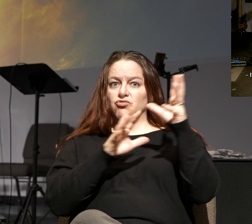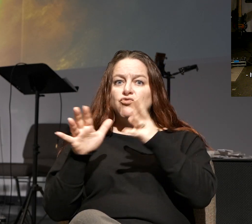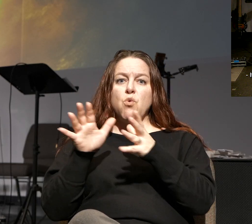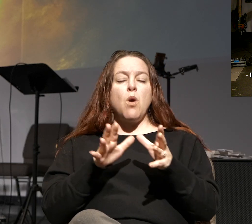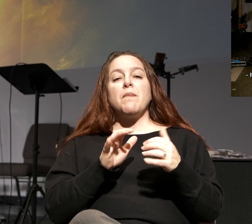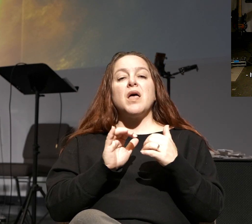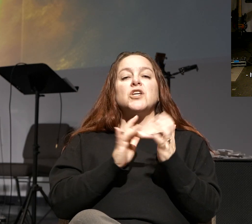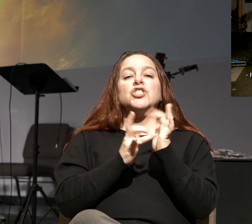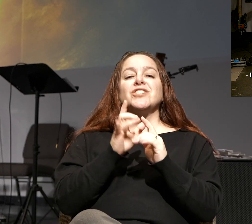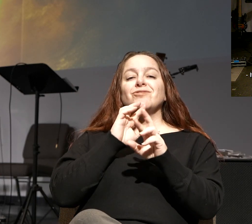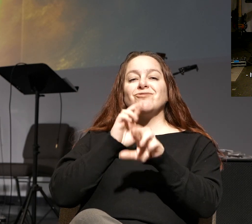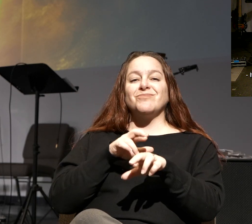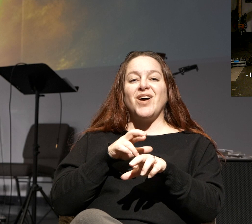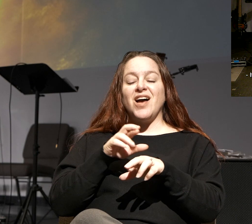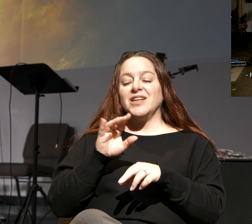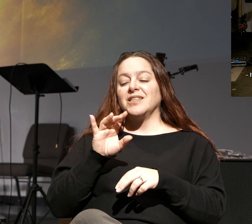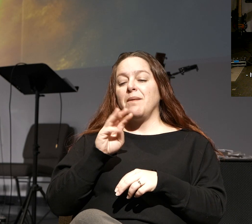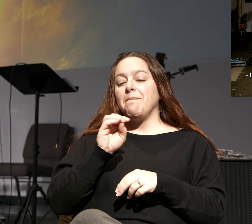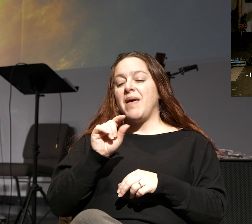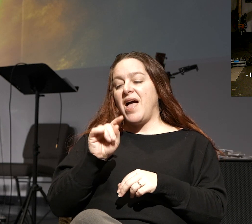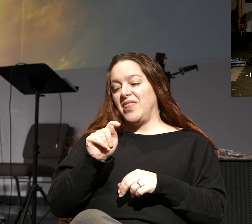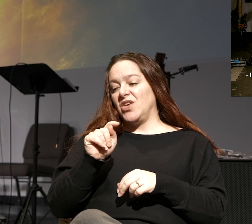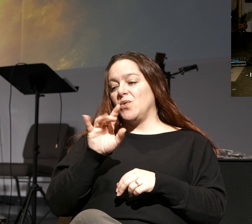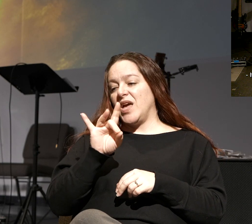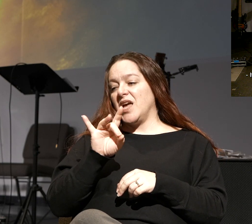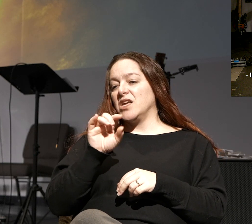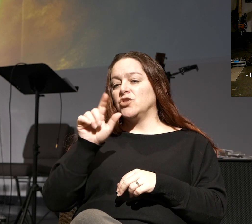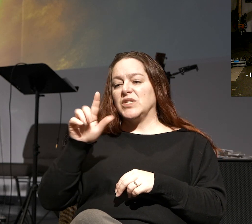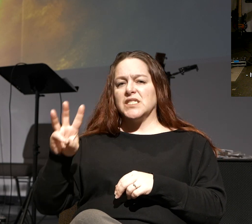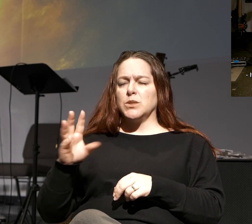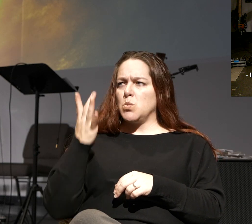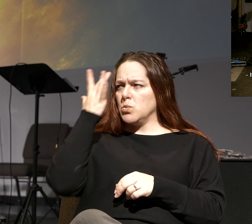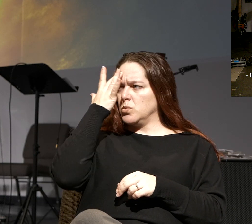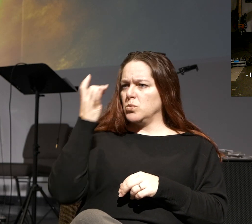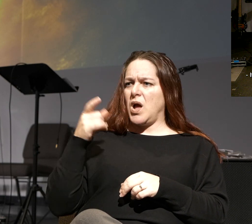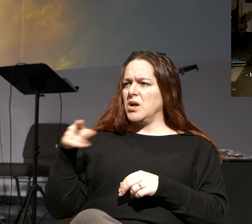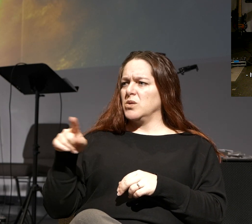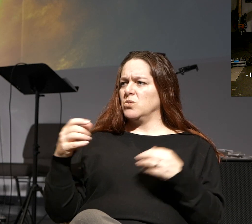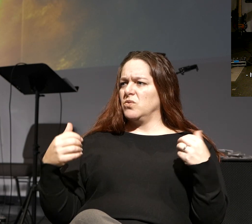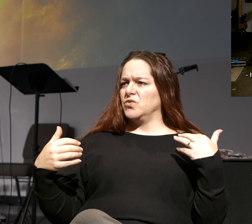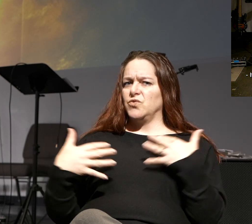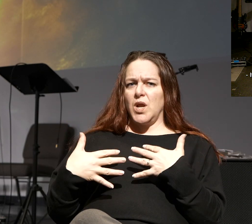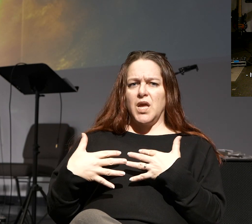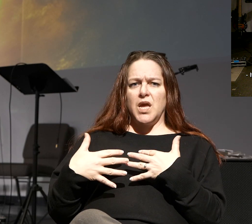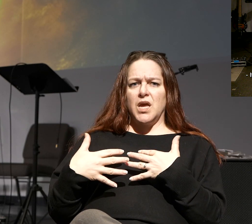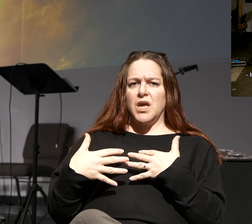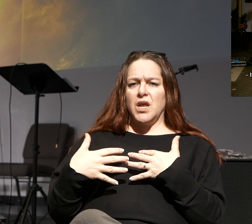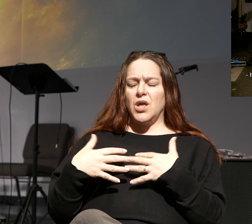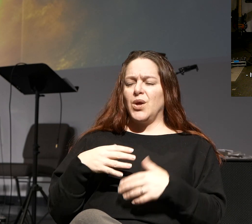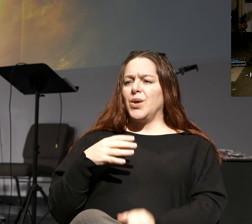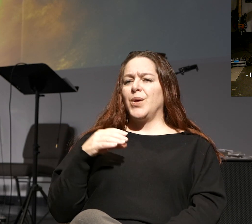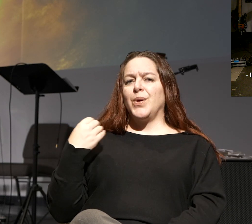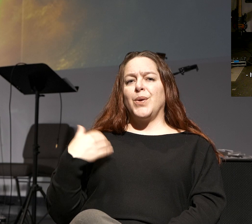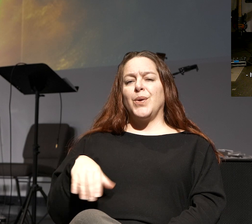He responds to them? It's found in Matthew 8.26. He says, why are you afraid, O you of little